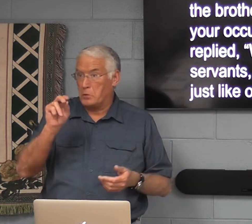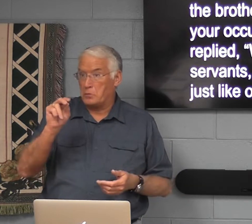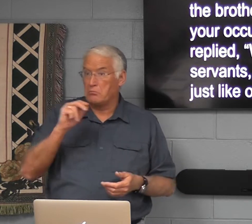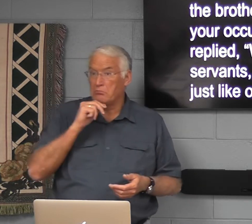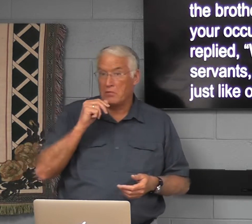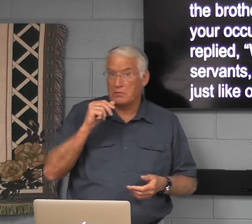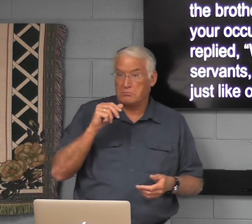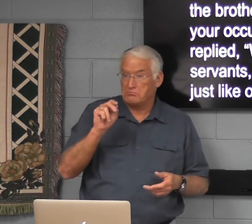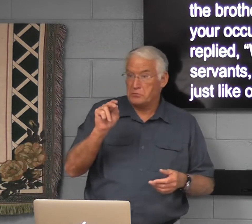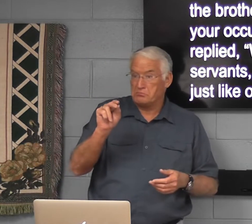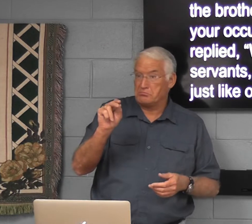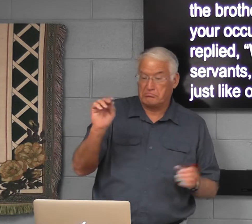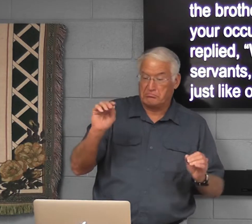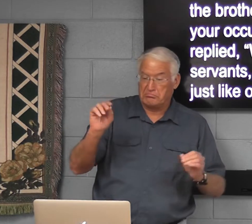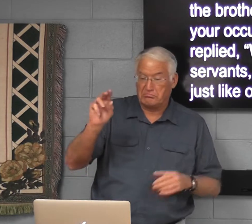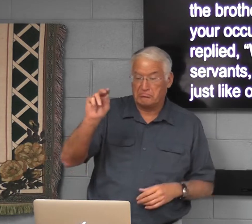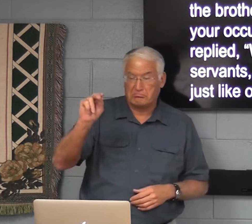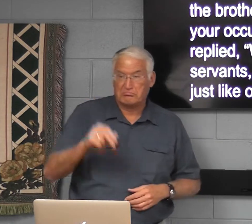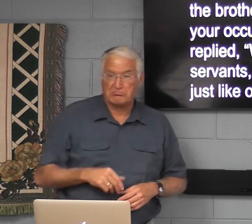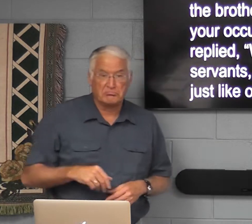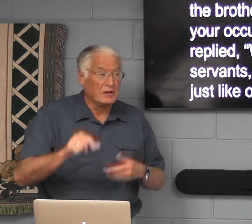I don't want to certain that the other five came.